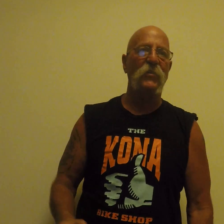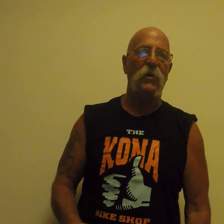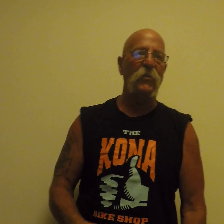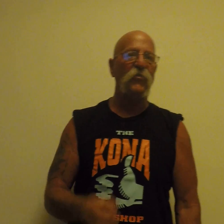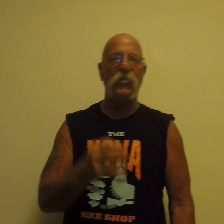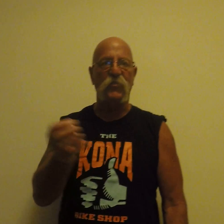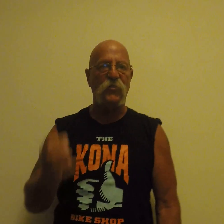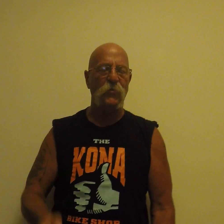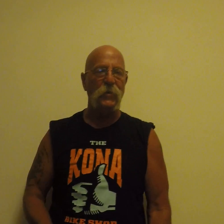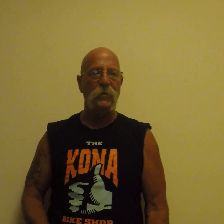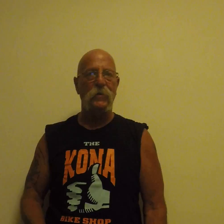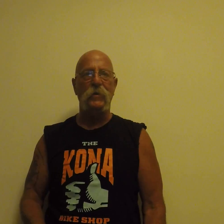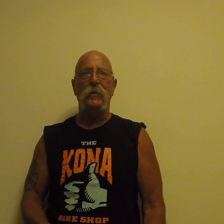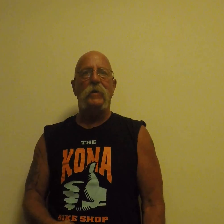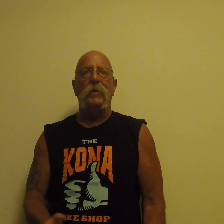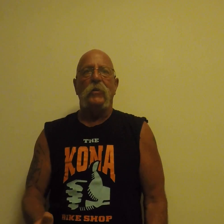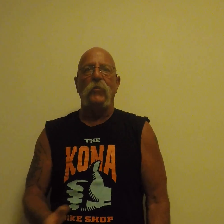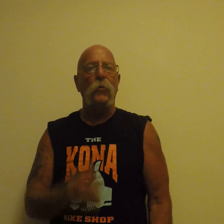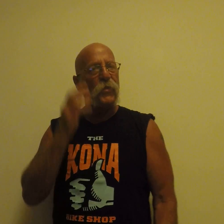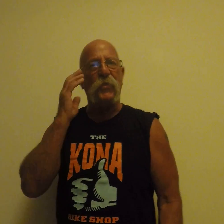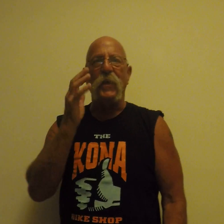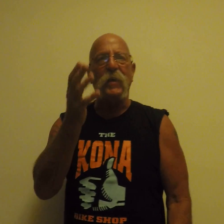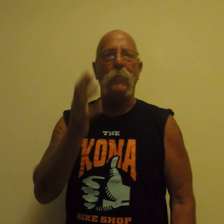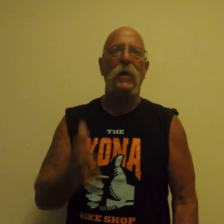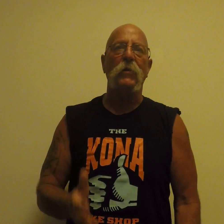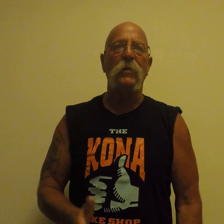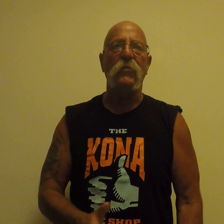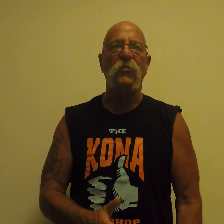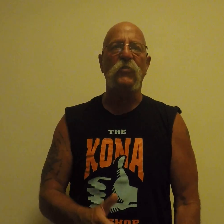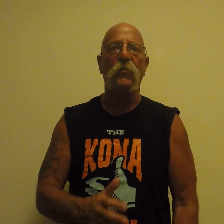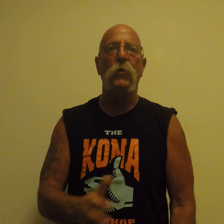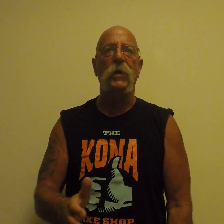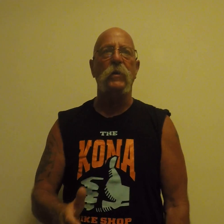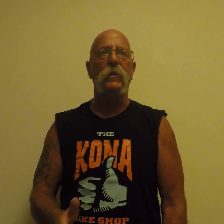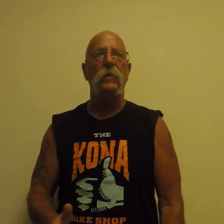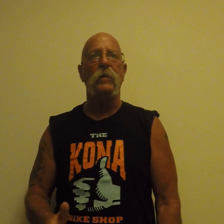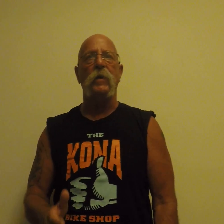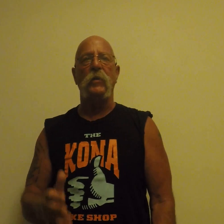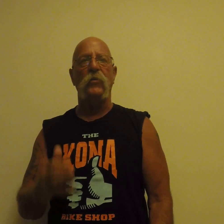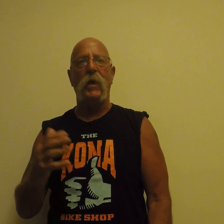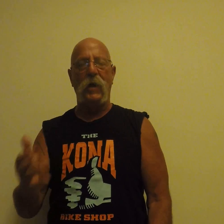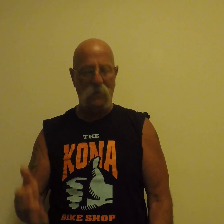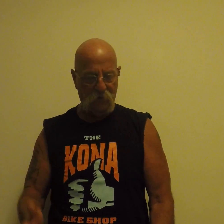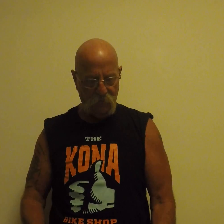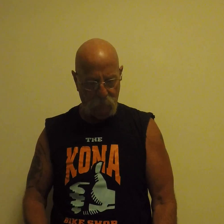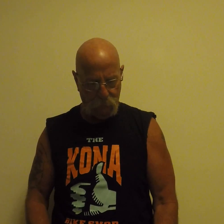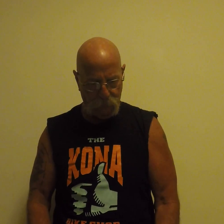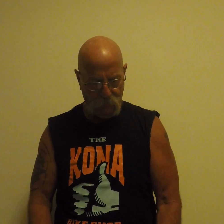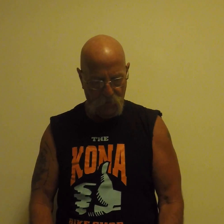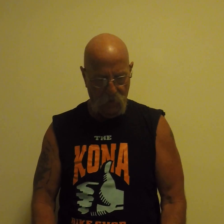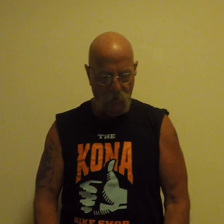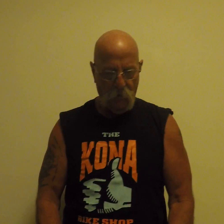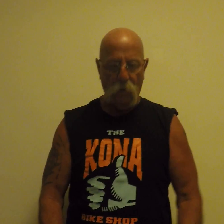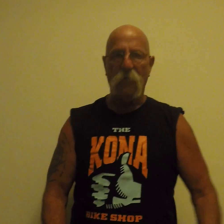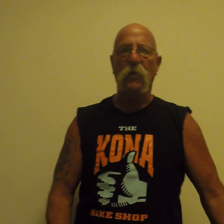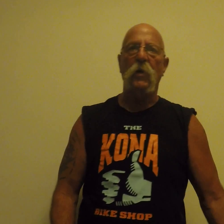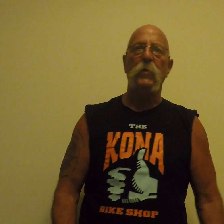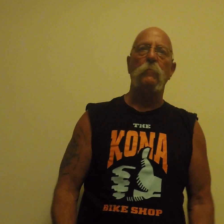on it. just do it. You don't think about it. You just go ahead and you act. You overcome it